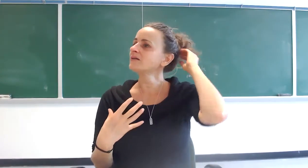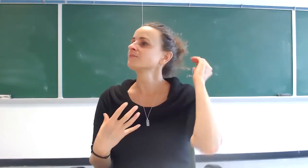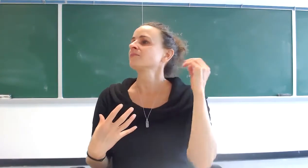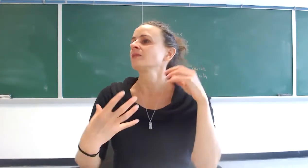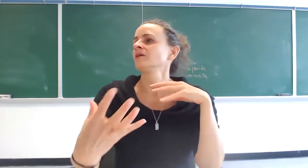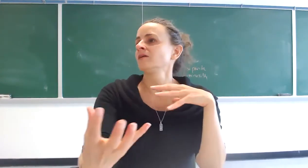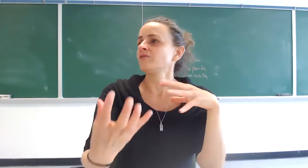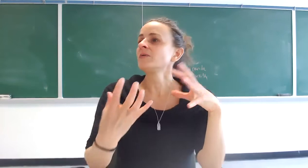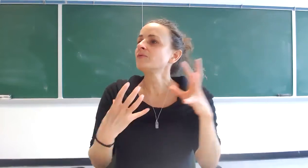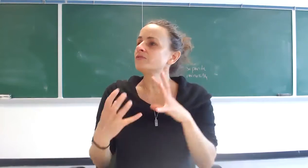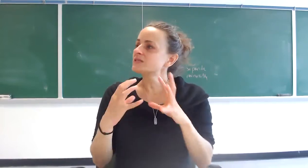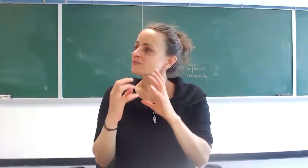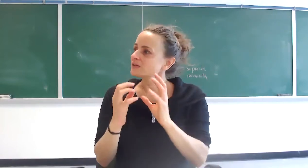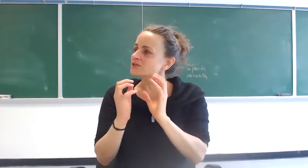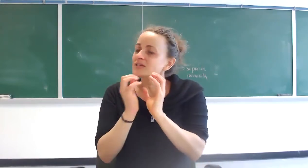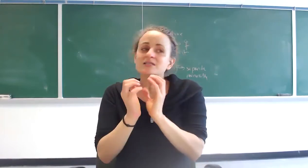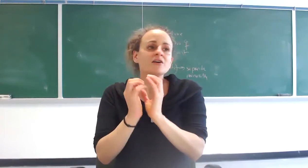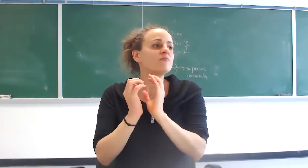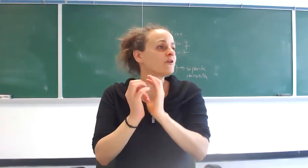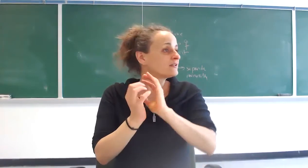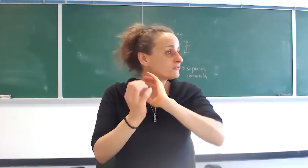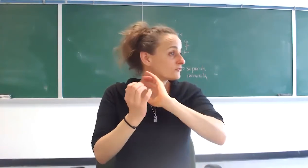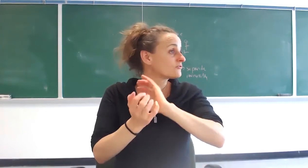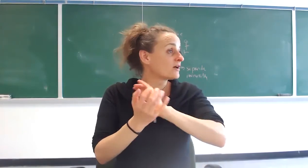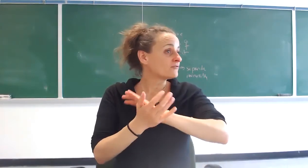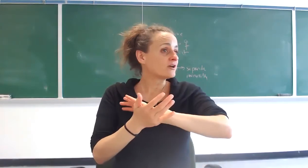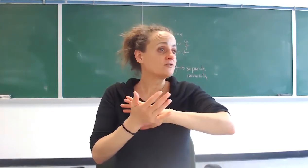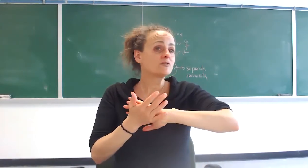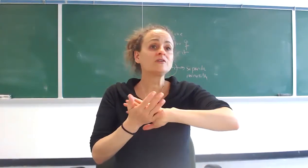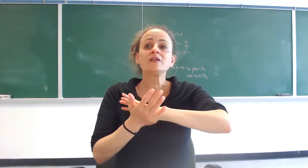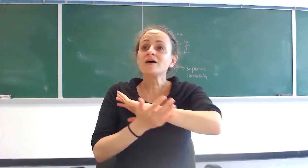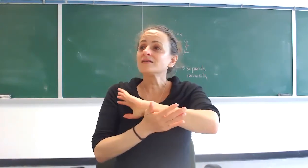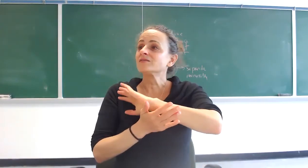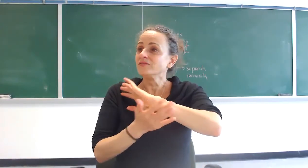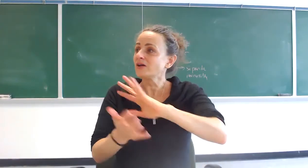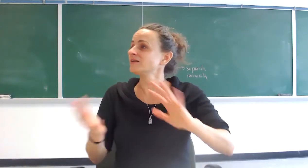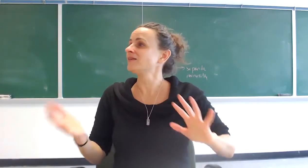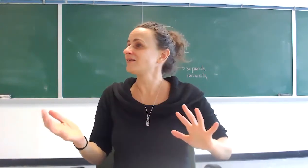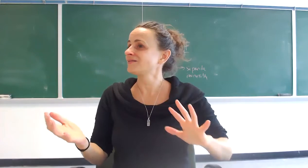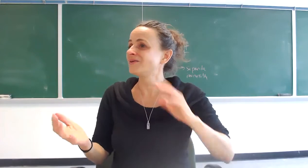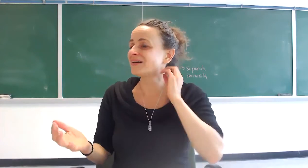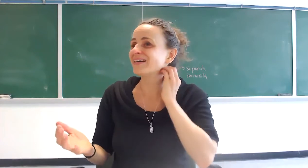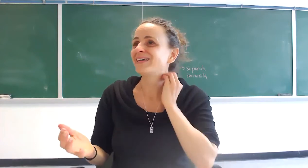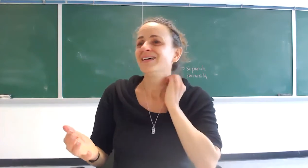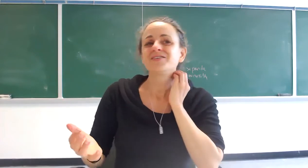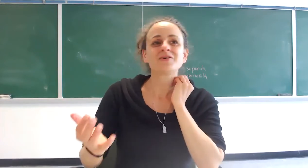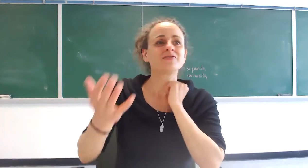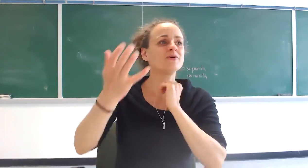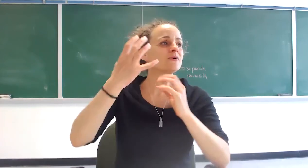everybody was receiving just enough bread to survive right you cannot not eat that right so if you were